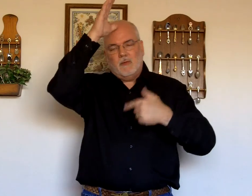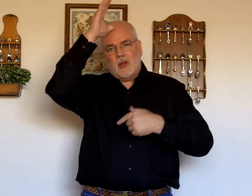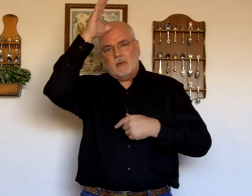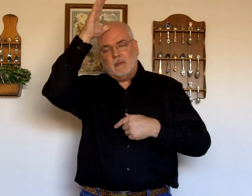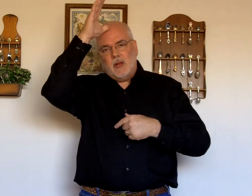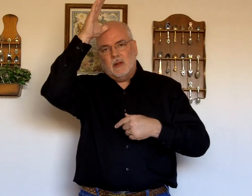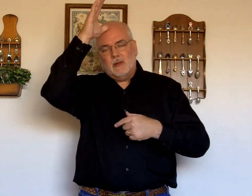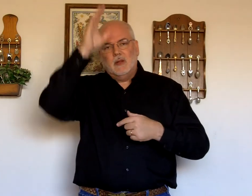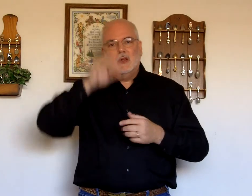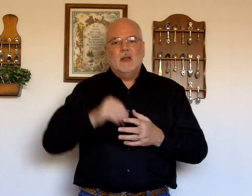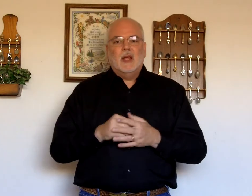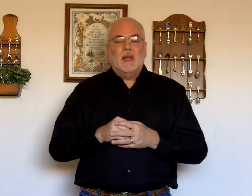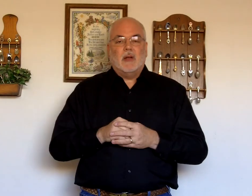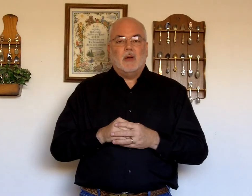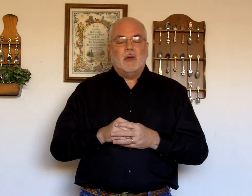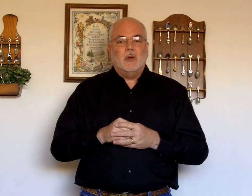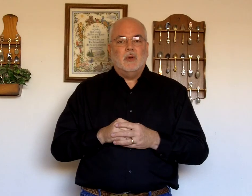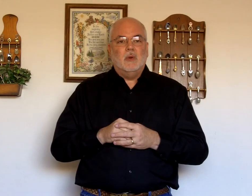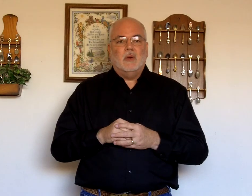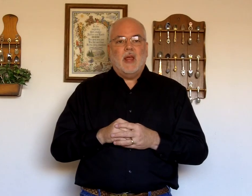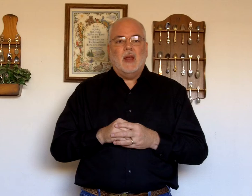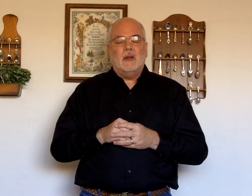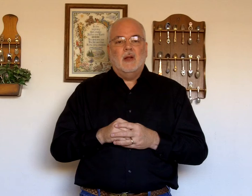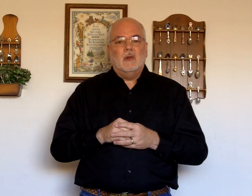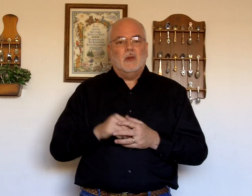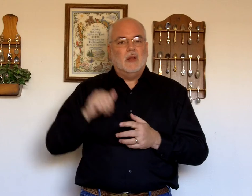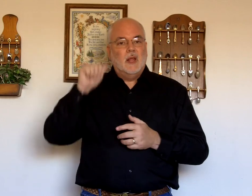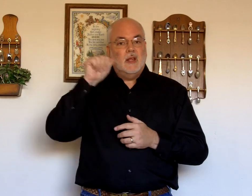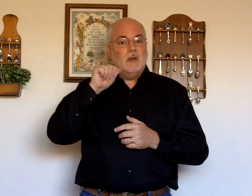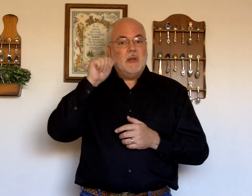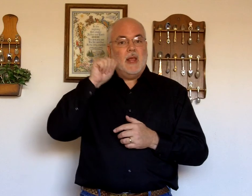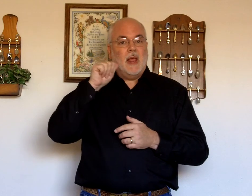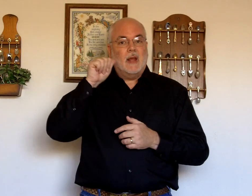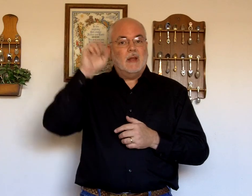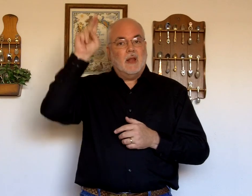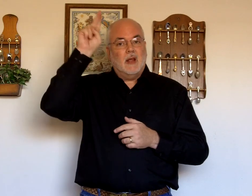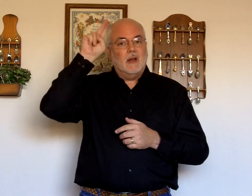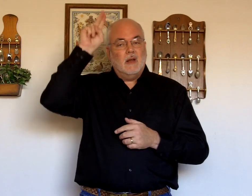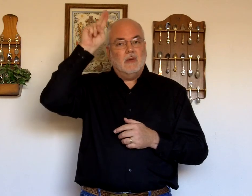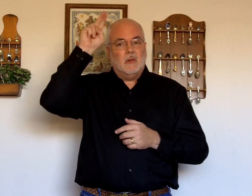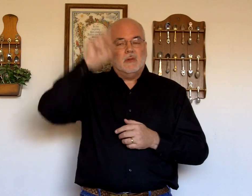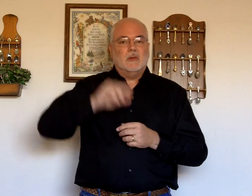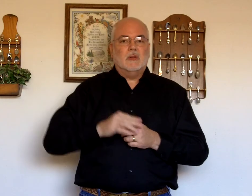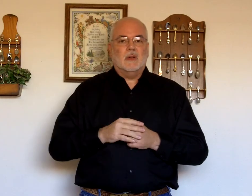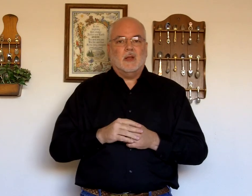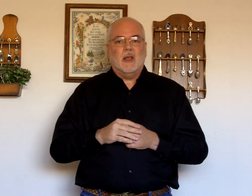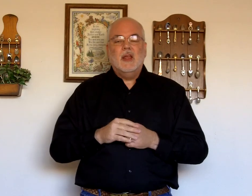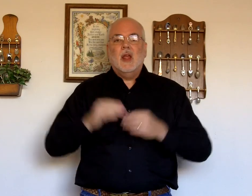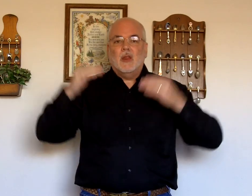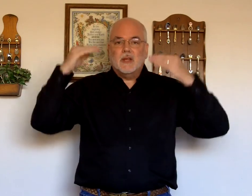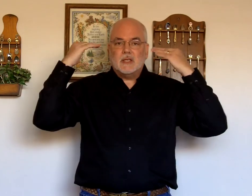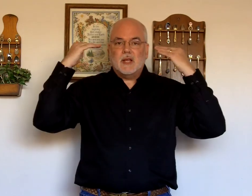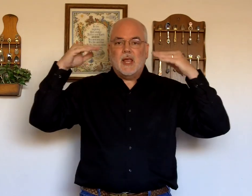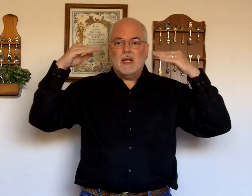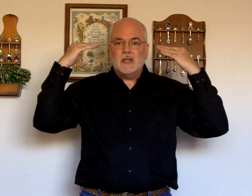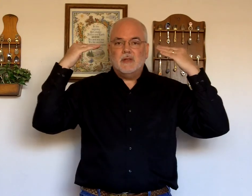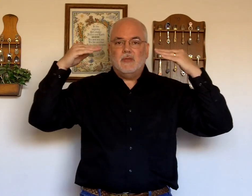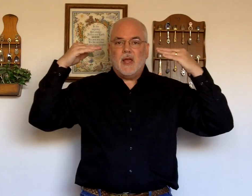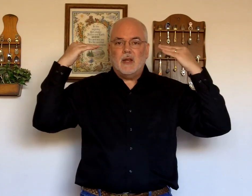Father. Male. If I were to do. Aunt. uncle. It would be aunt. And uncle. Okay. This. Head is divided.